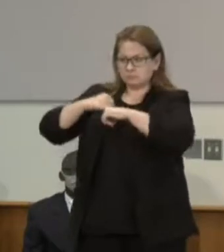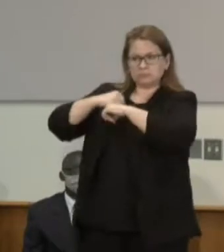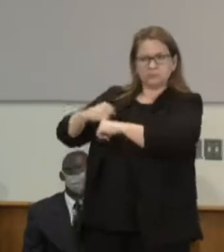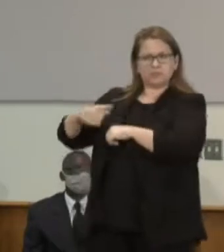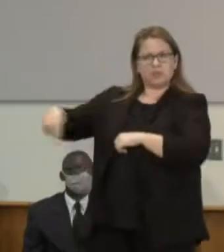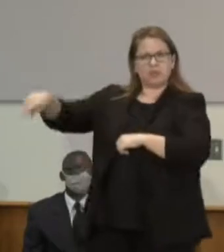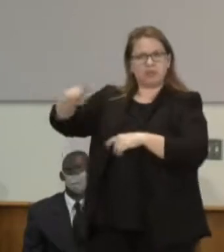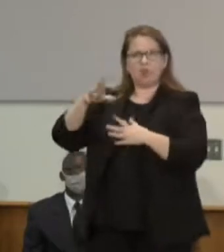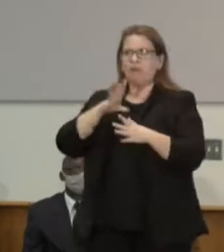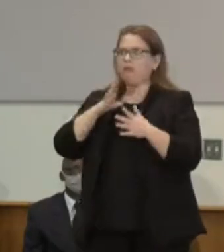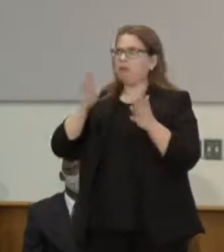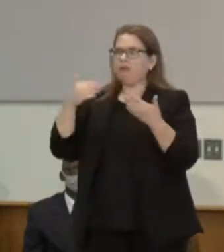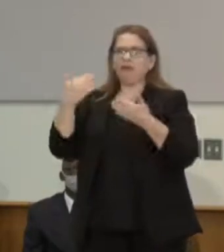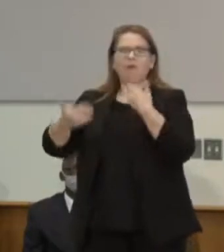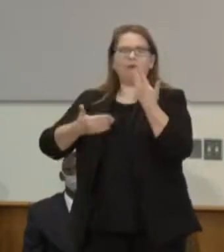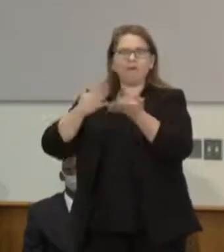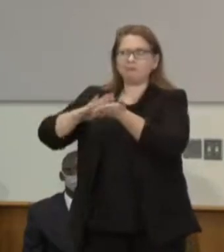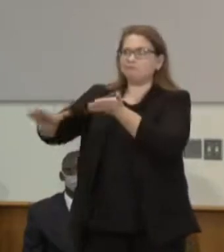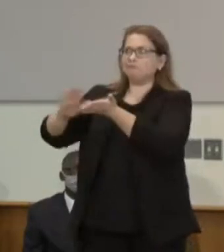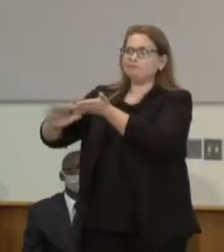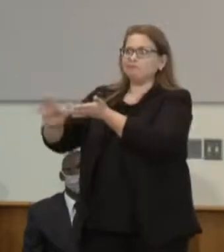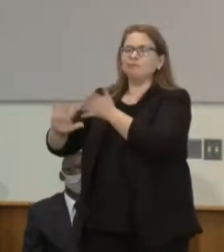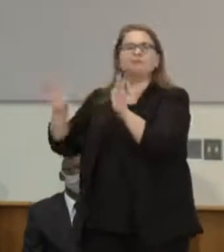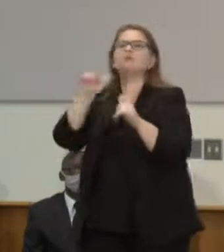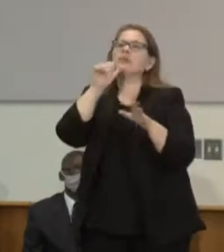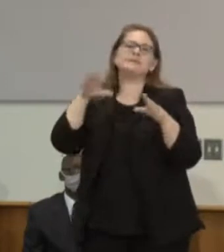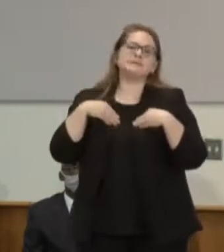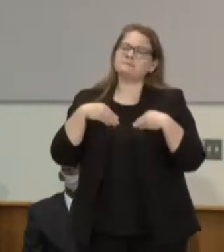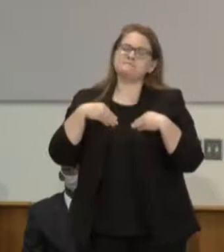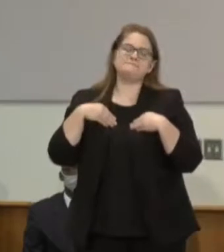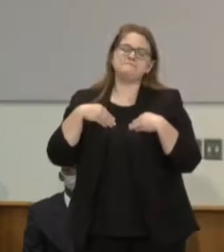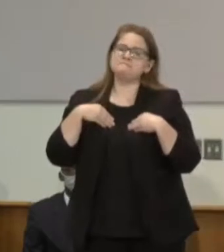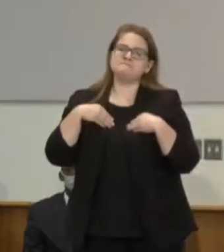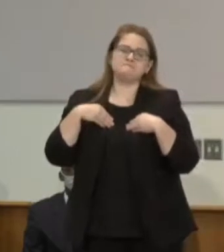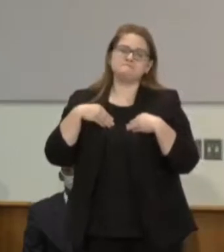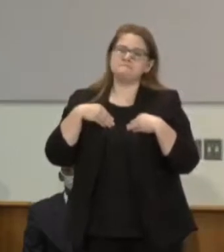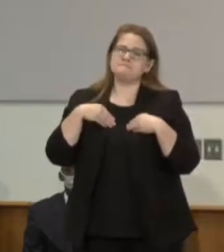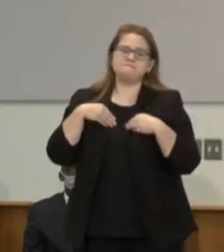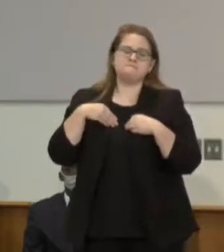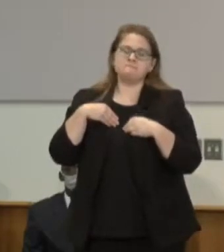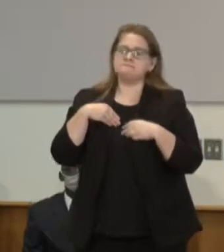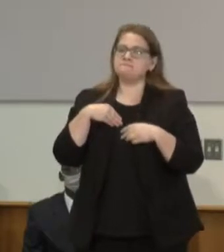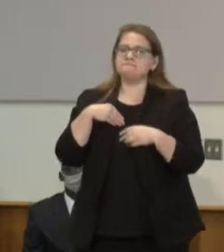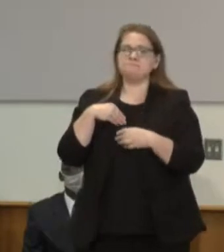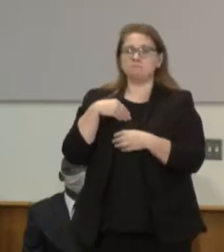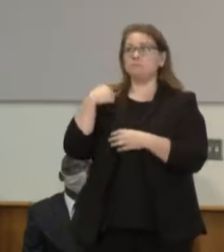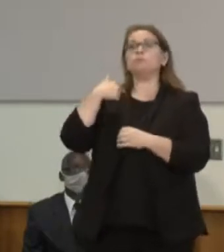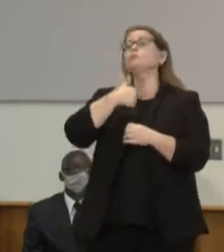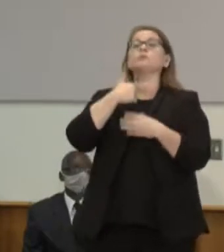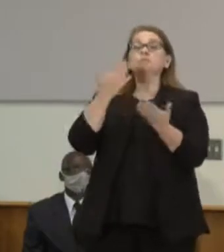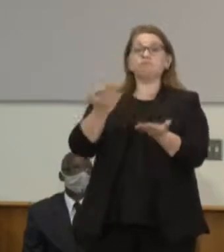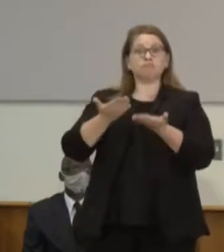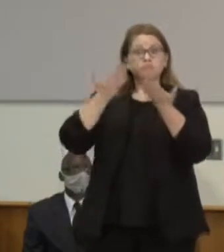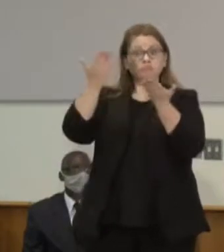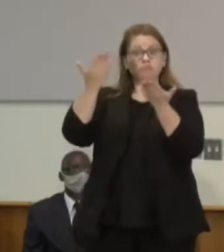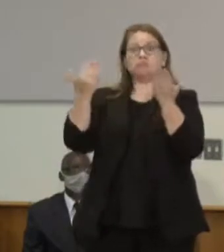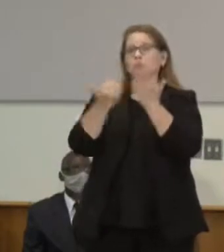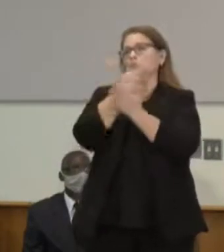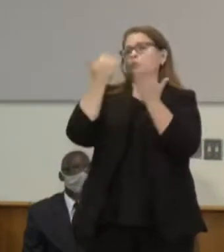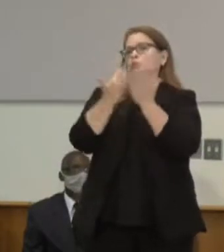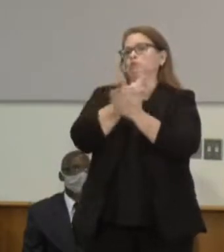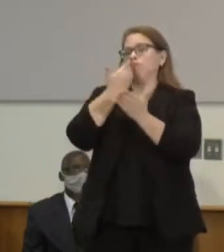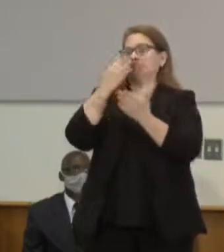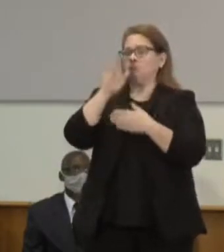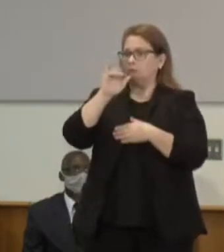And so, along with the governor and lieutenant governor and the legislature, we are introducing bills that we believe